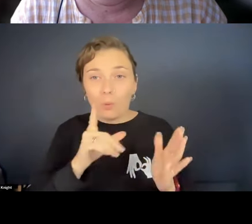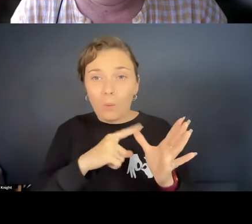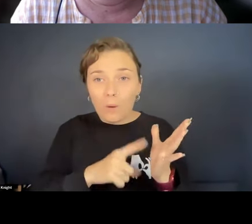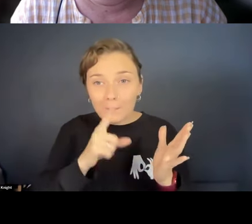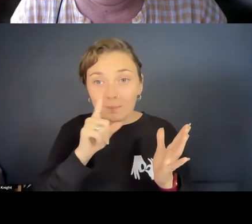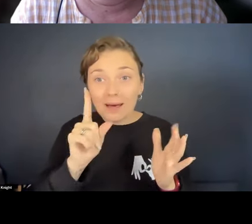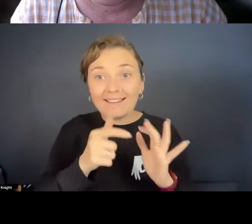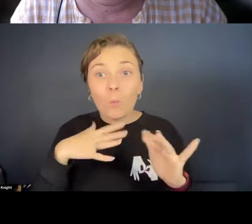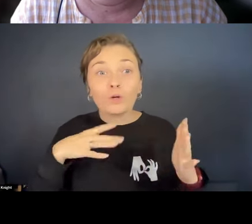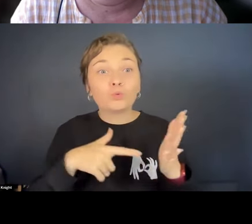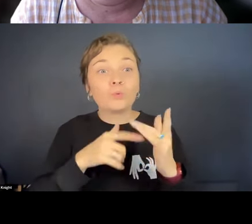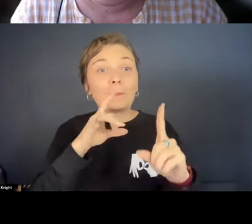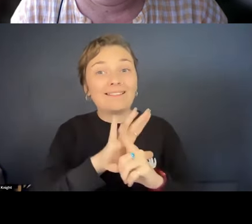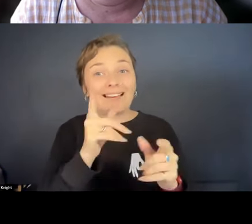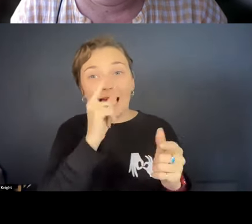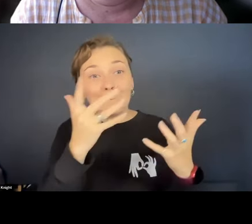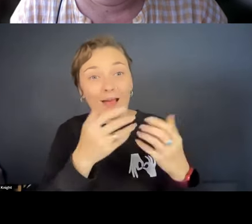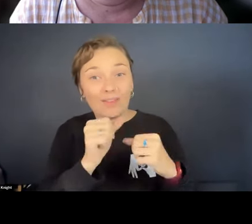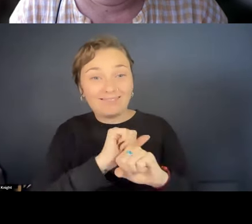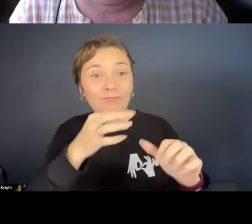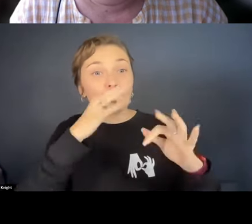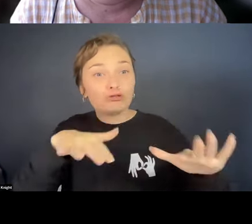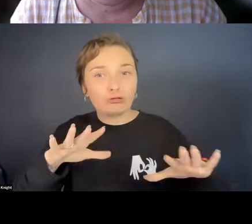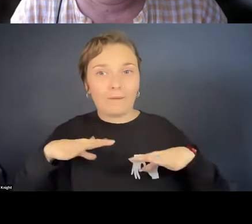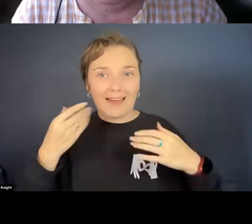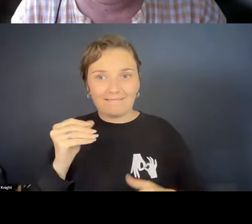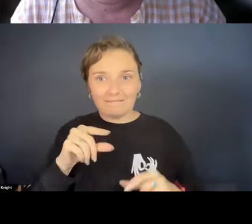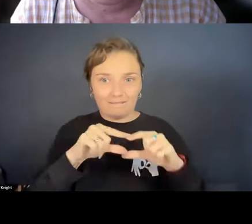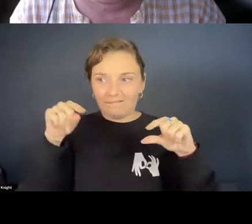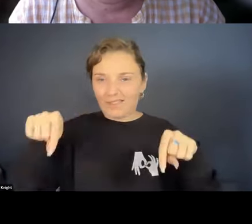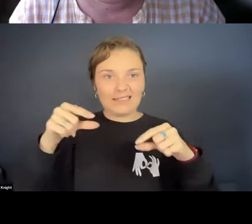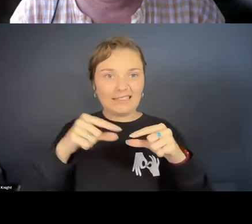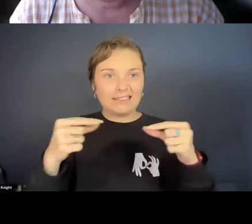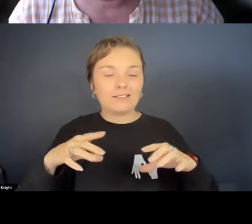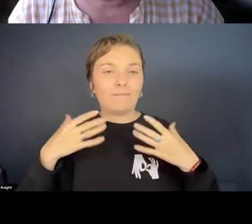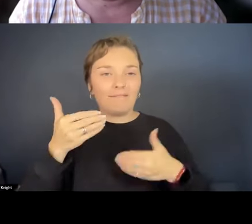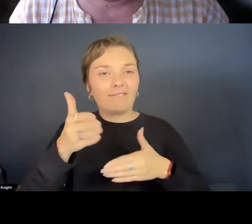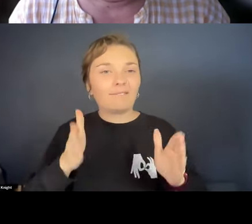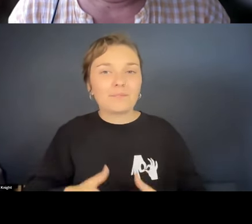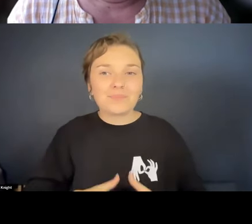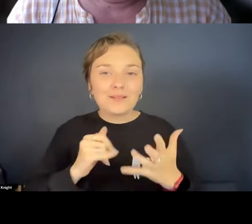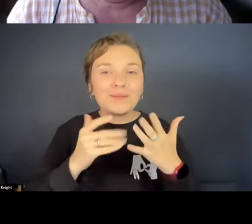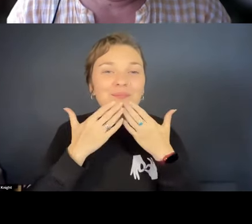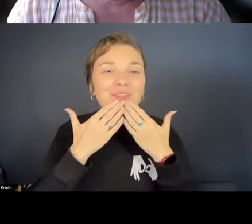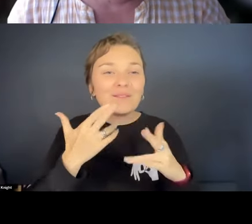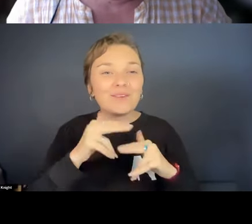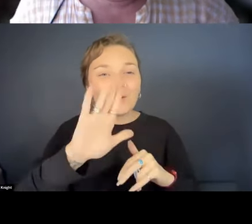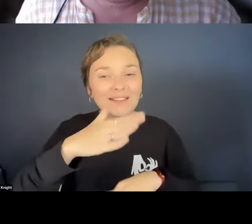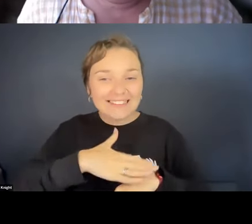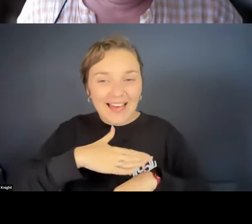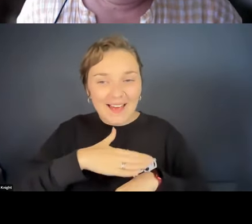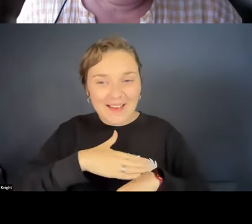then if they want to play it and use it with their own children, then they've got this as well. Thank you for your time.